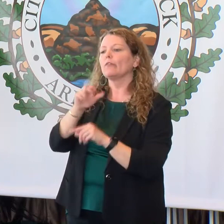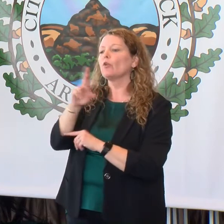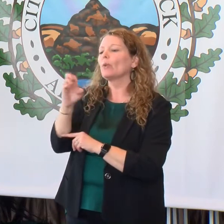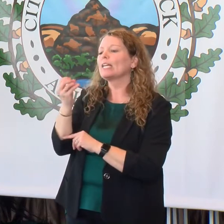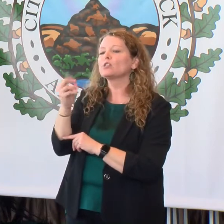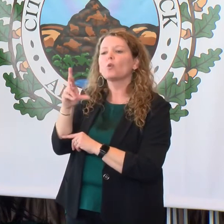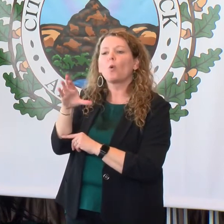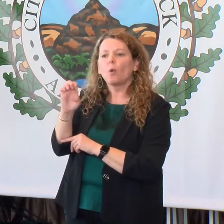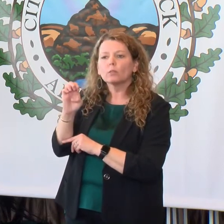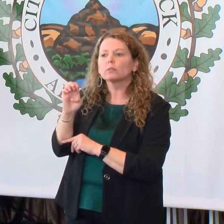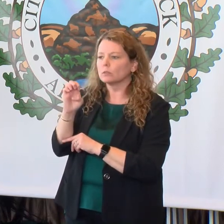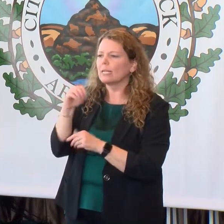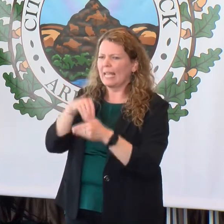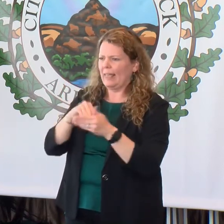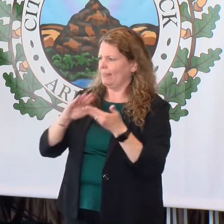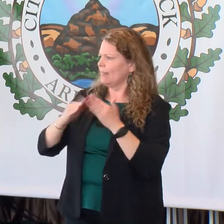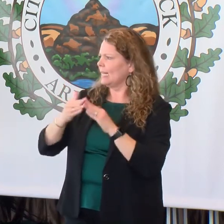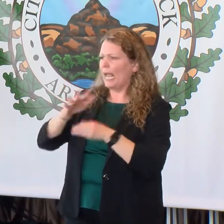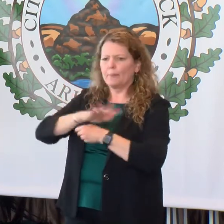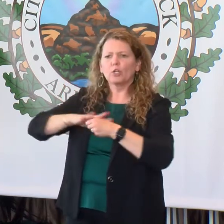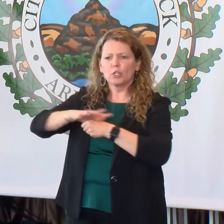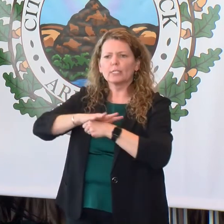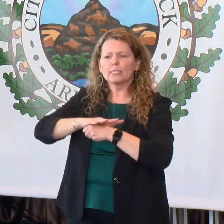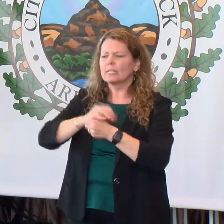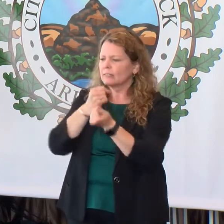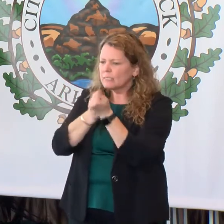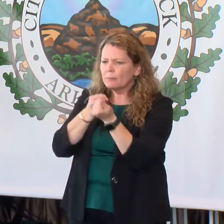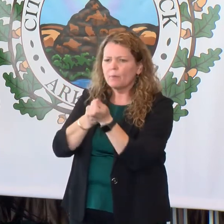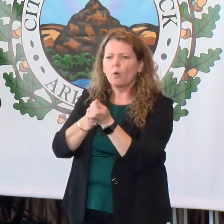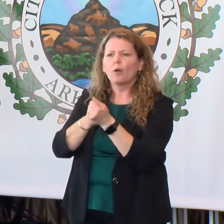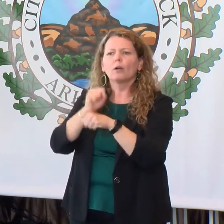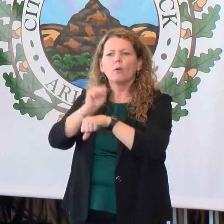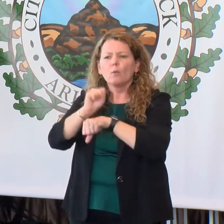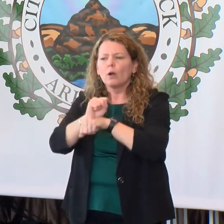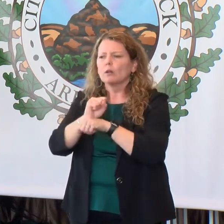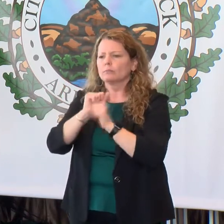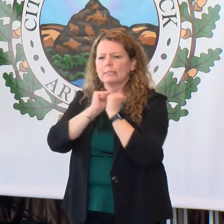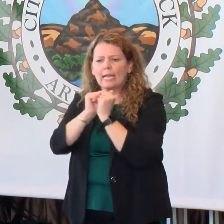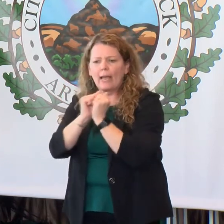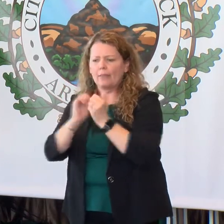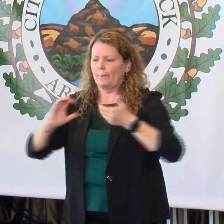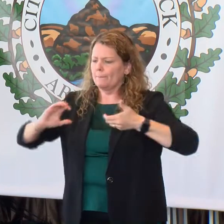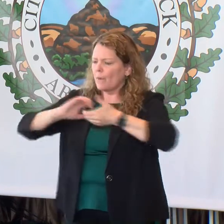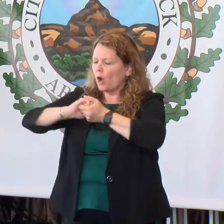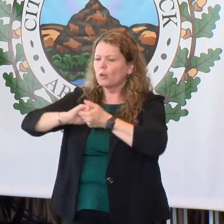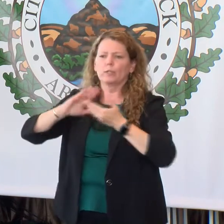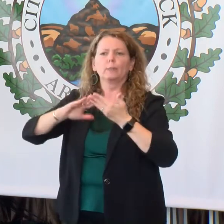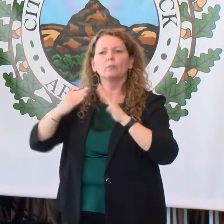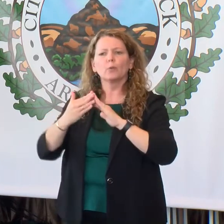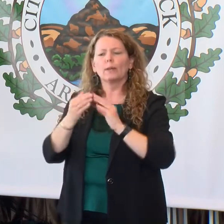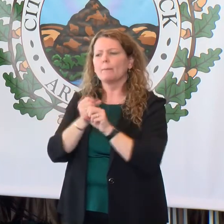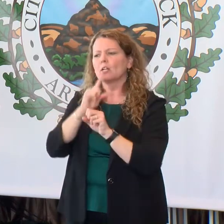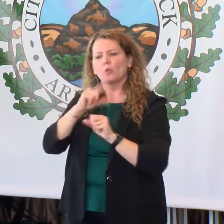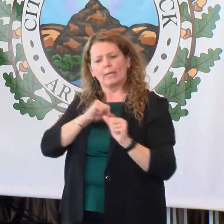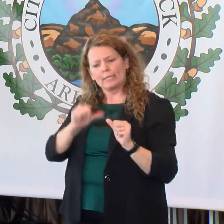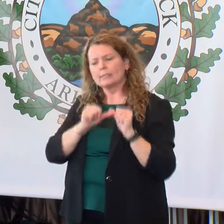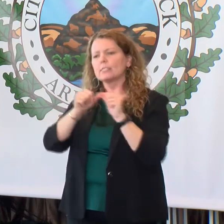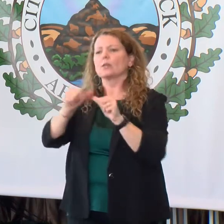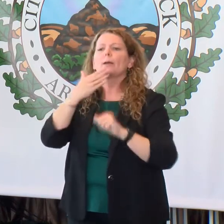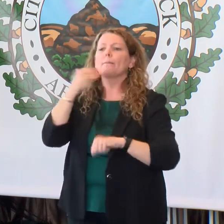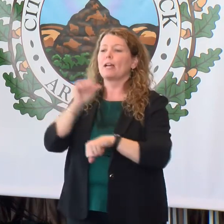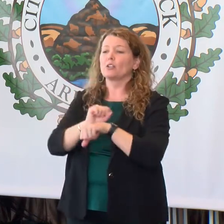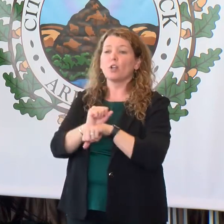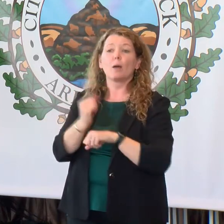a greater presence, but a presence from a standpoint of working with the community, understand what's going on in the community, so we can always continue to do a better job of